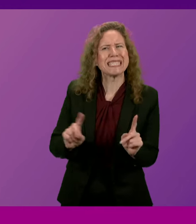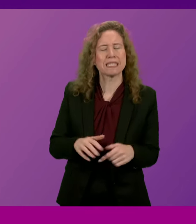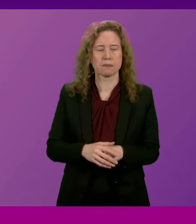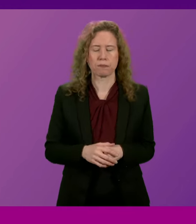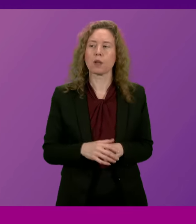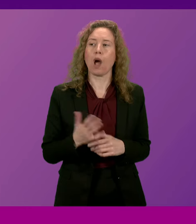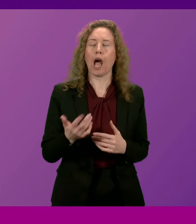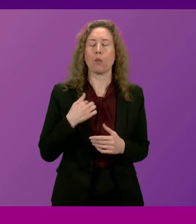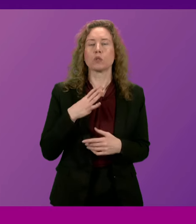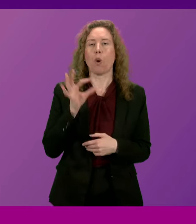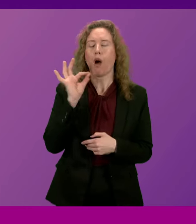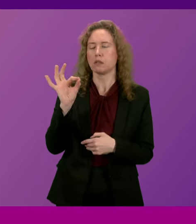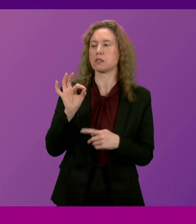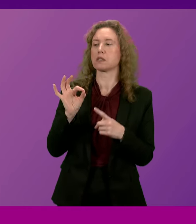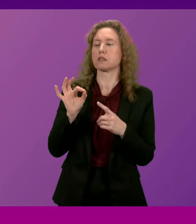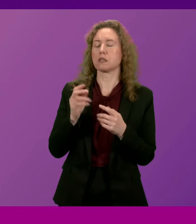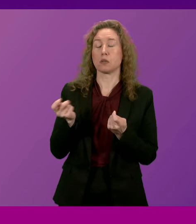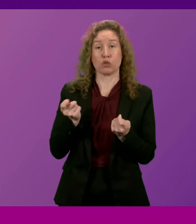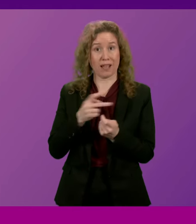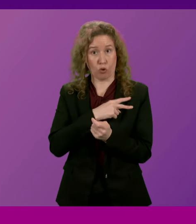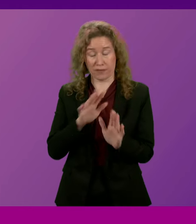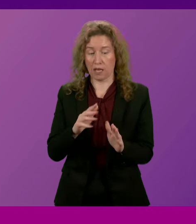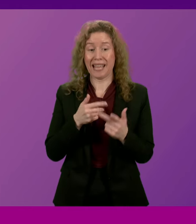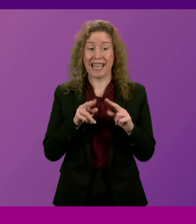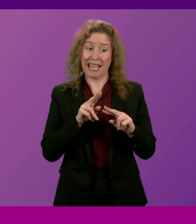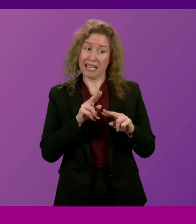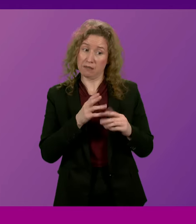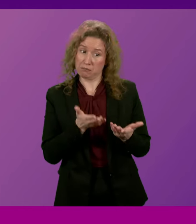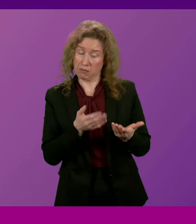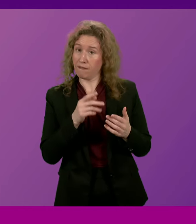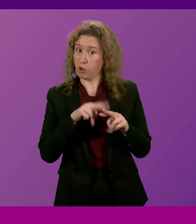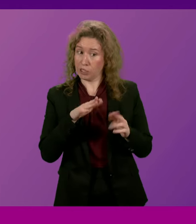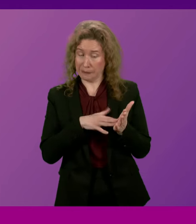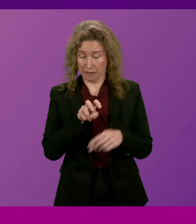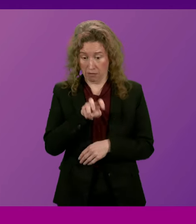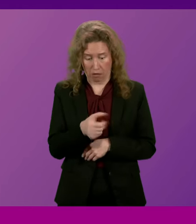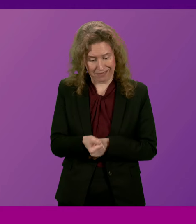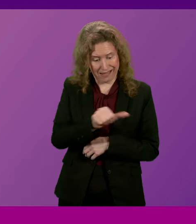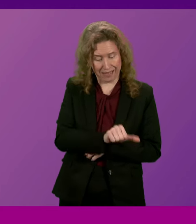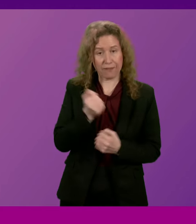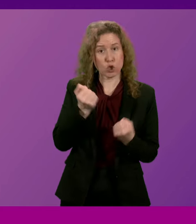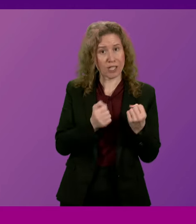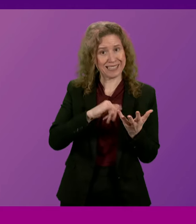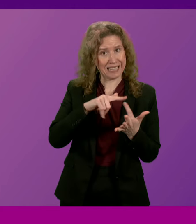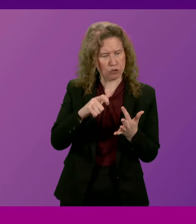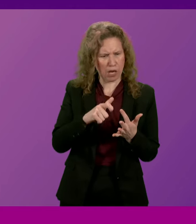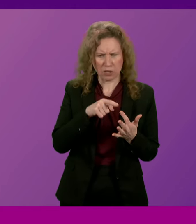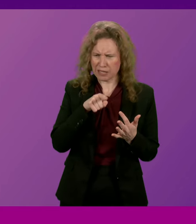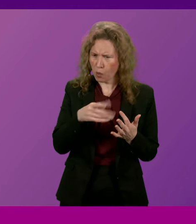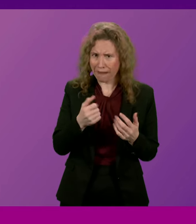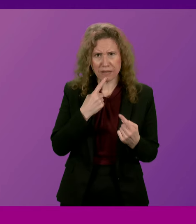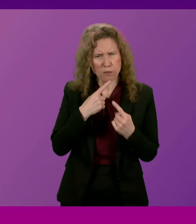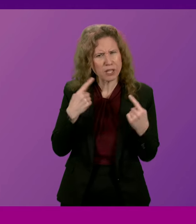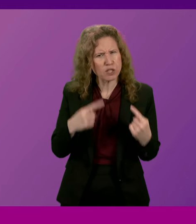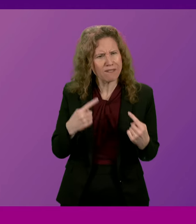Therefore, can I ask you, Presiding Officer, if, given the Justice Secretary has been sat next to the First Minister today and the First Minister had this information available,